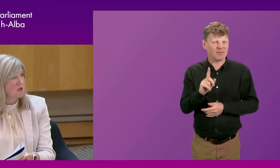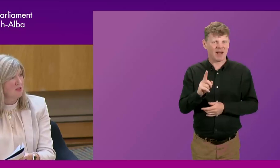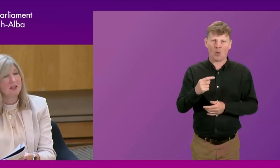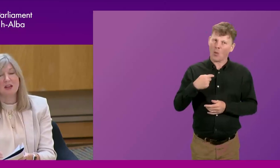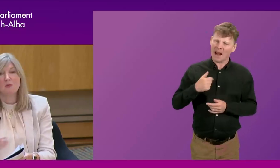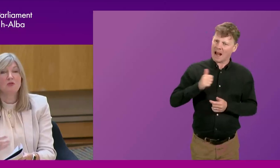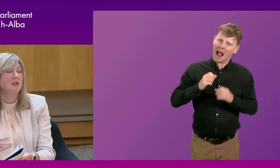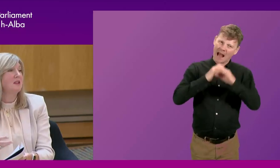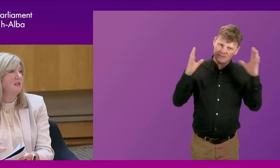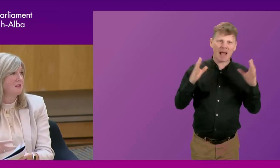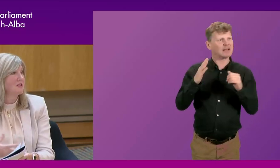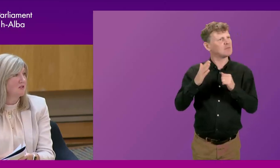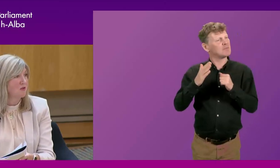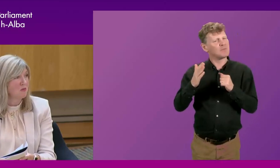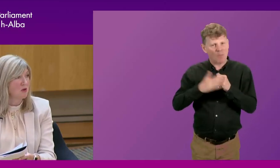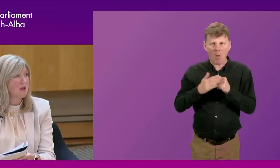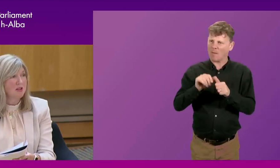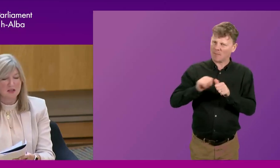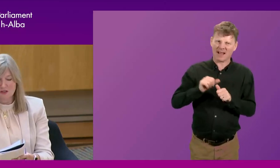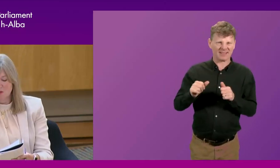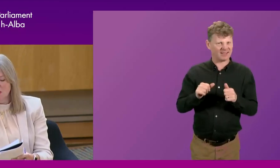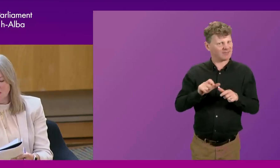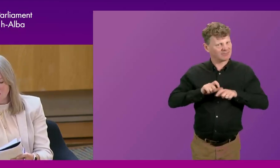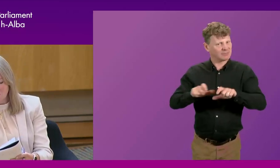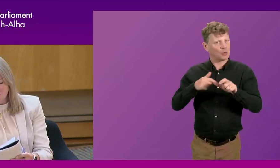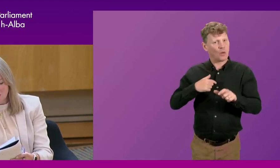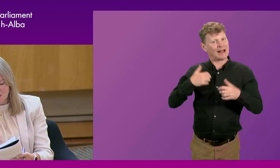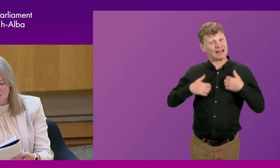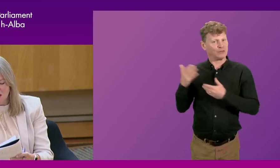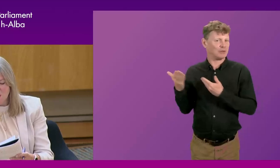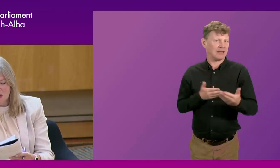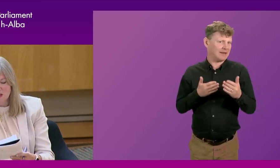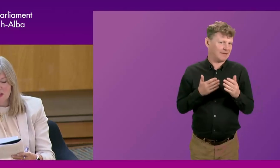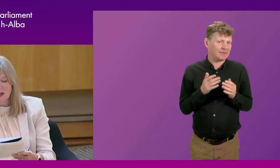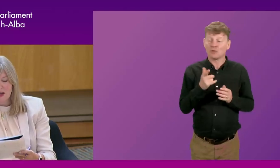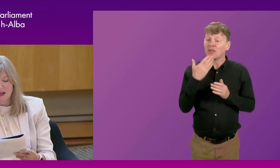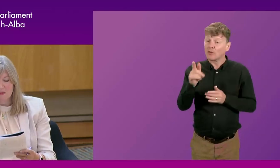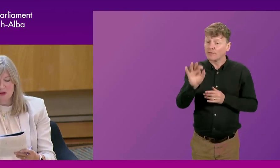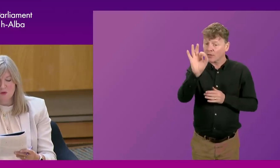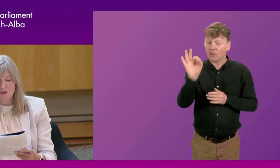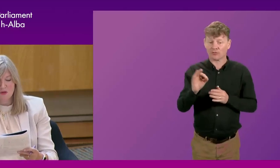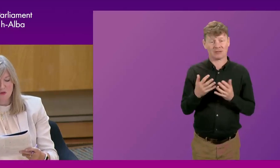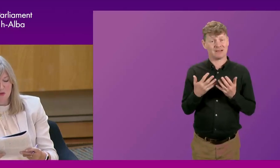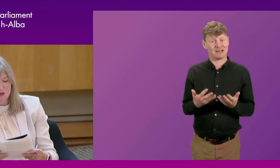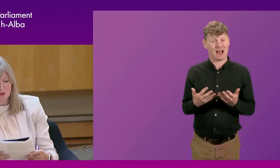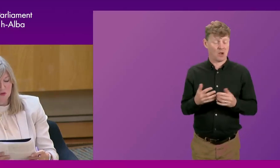constantly and we're really keen to deliver more. So thank you very much for that question. I am now going to go to